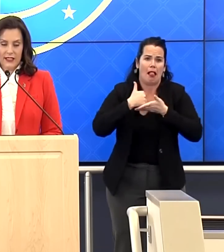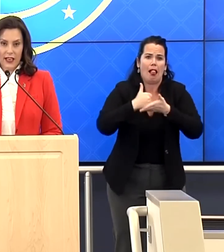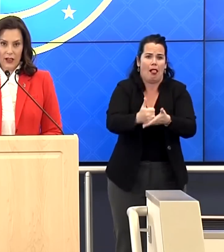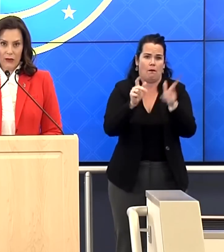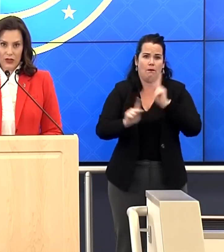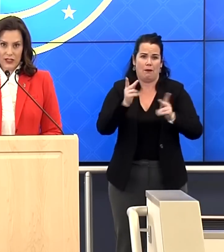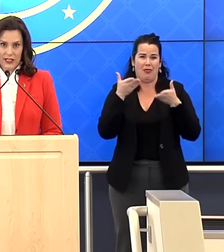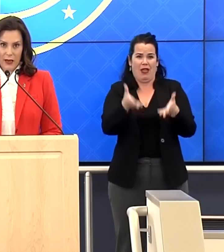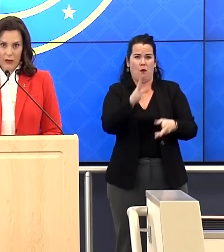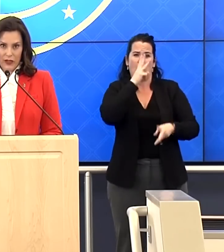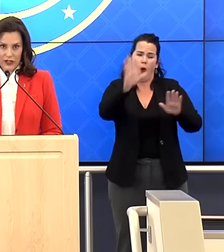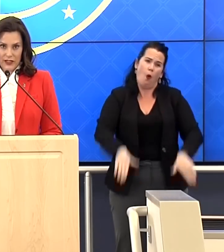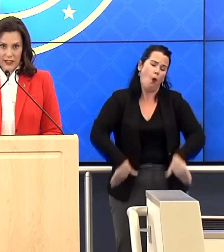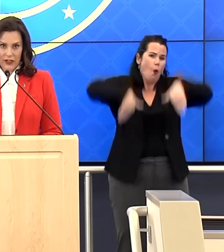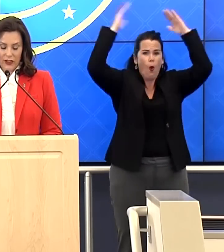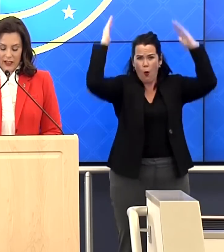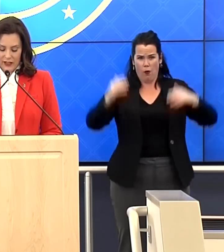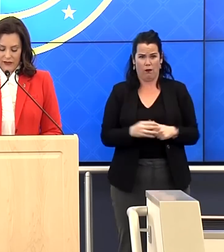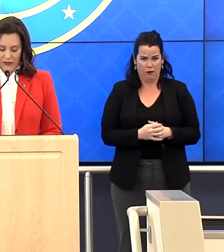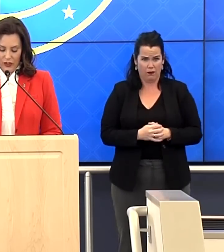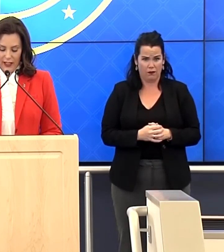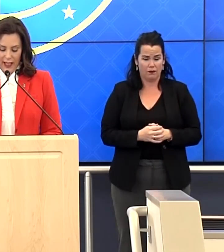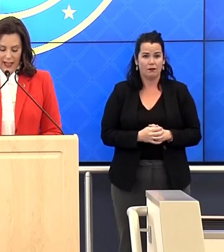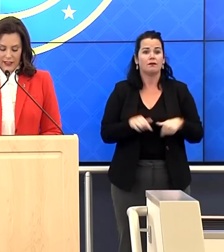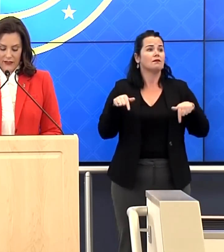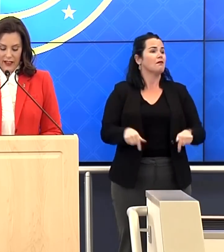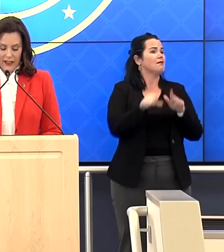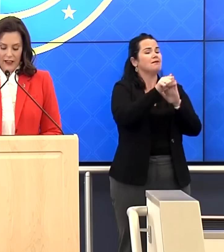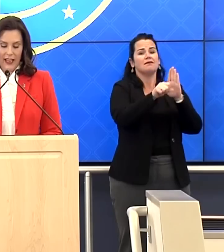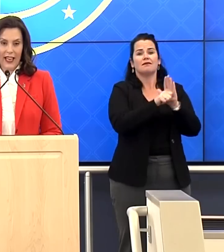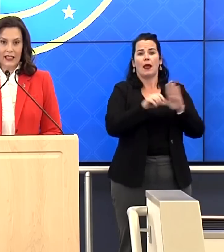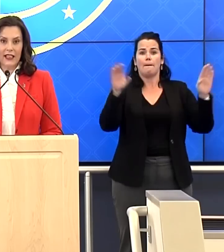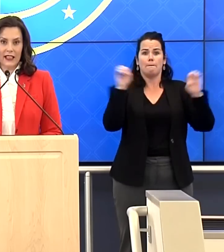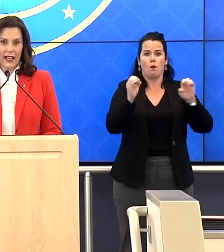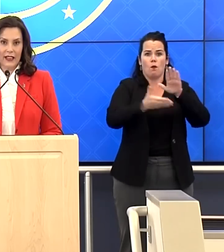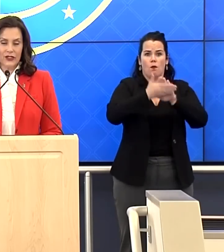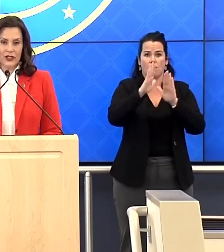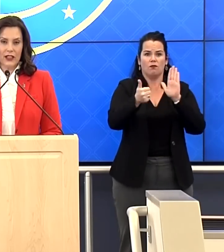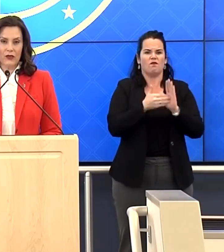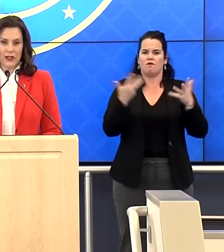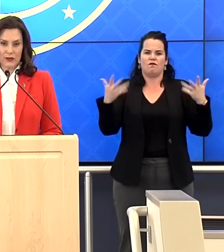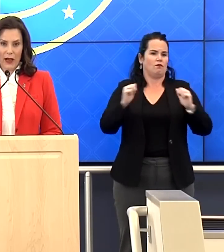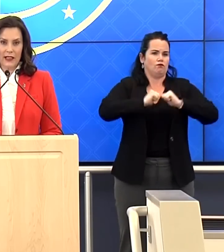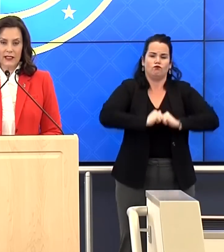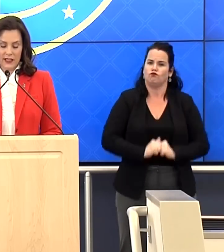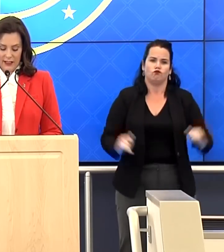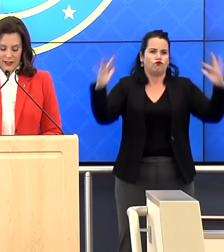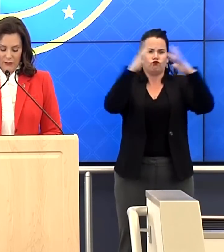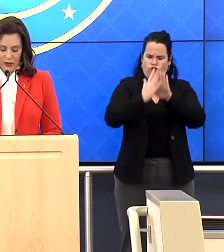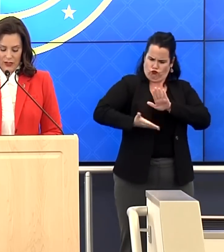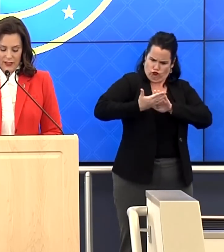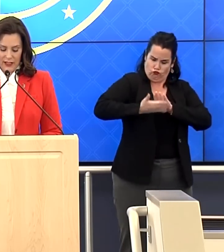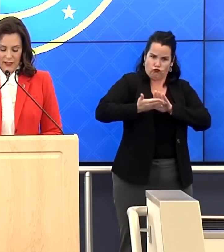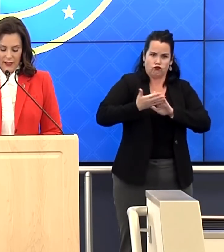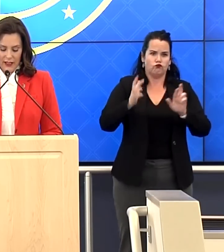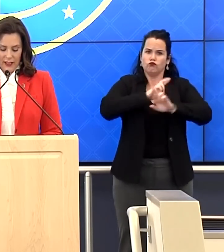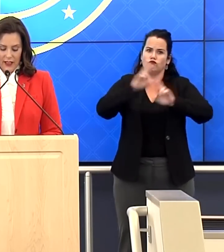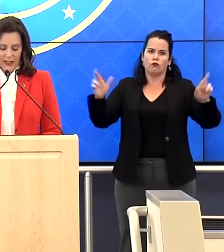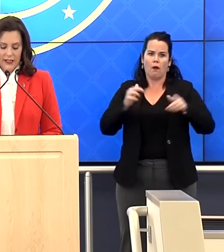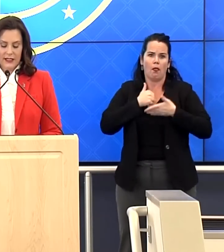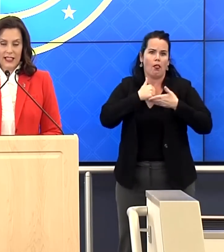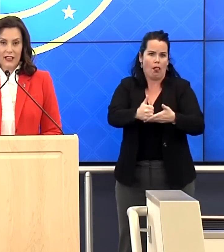The State Emergency Operations Center is fully activated and engaged in responding to this emergency.